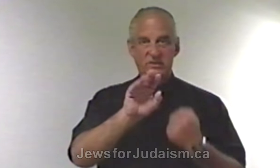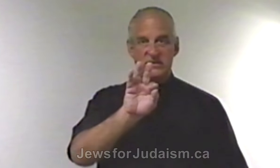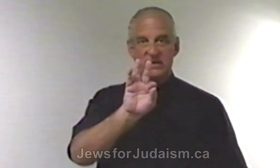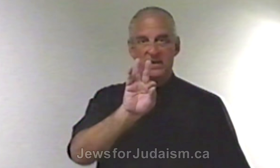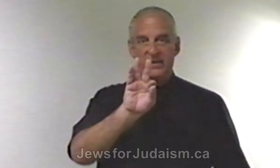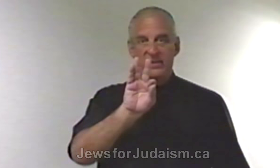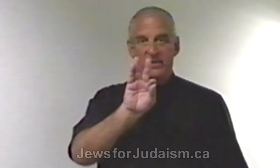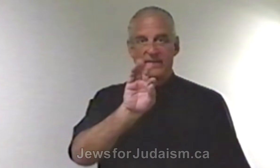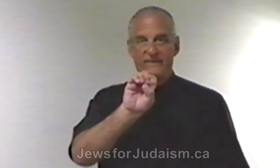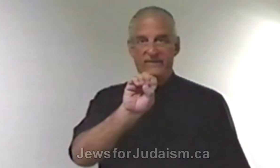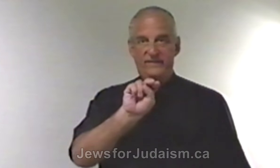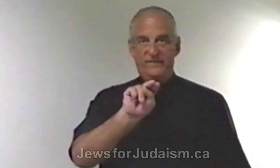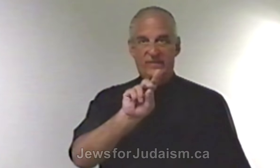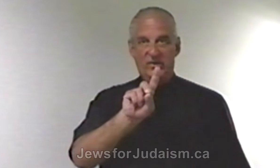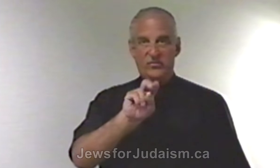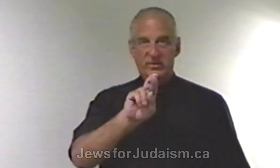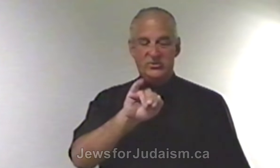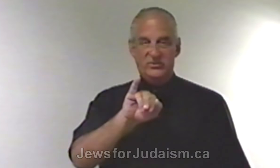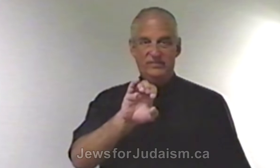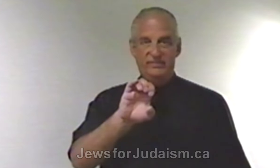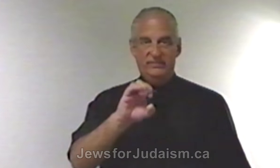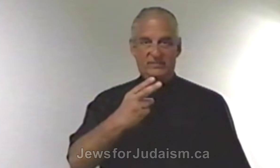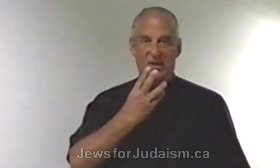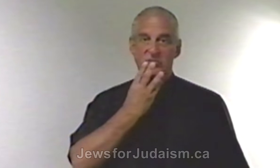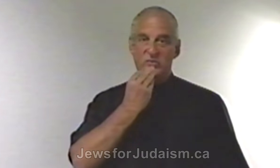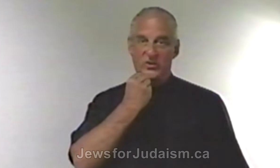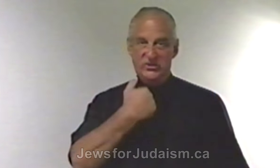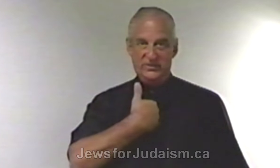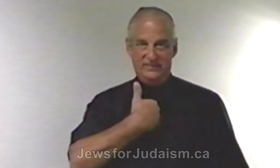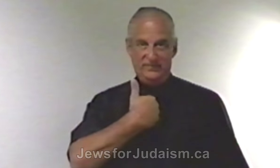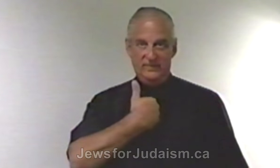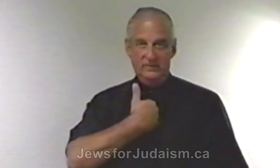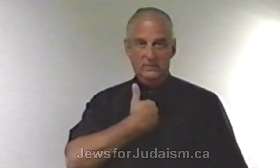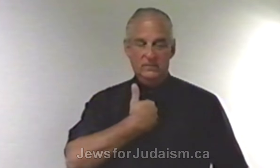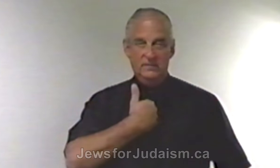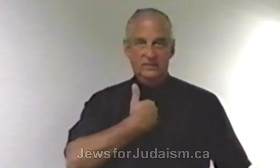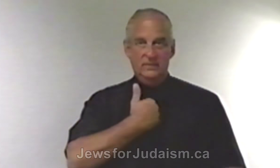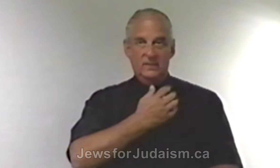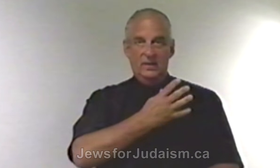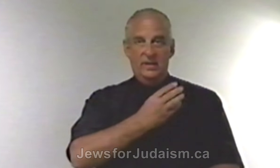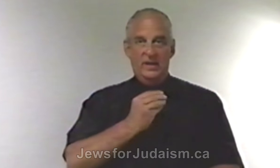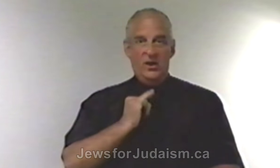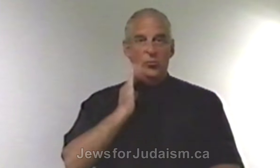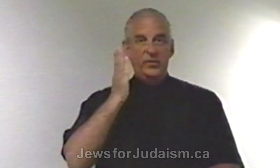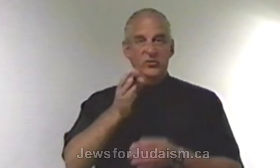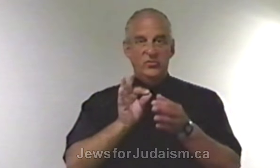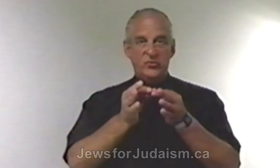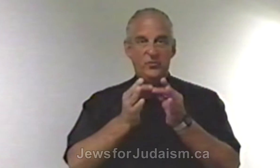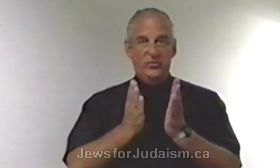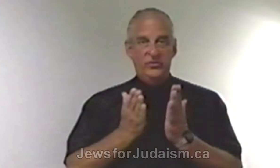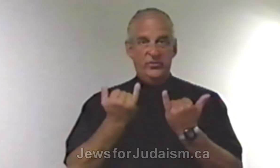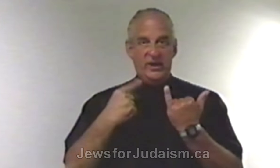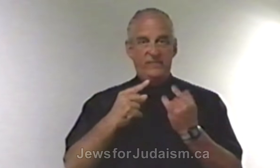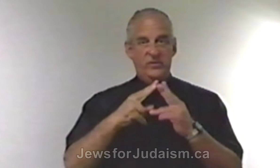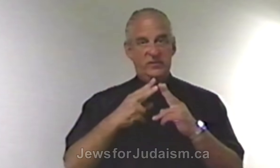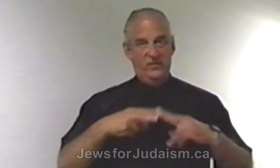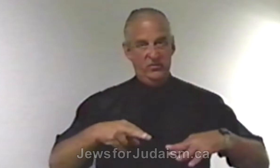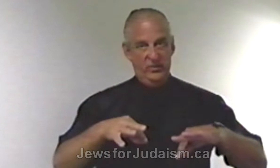is Sandrich, I'm Jewish. And I will be your interpreter today for this very